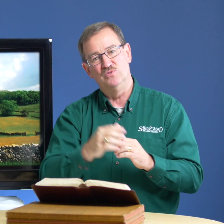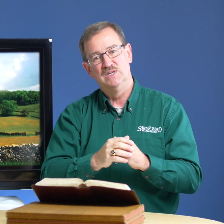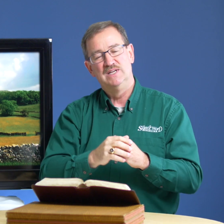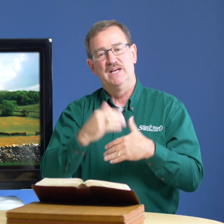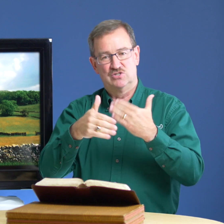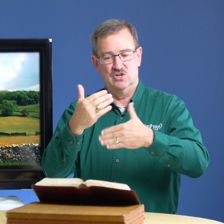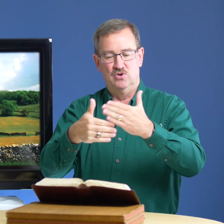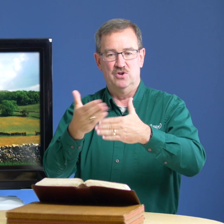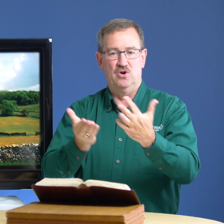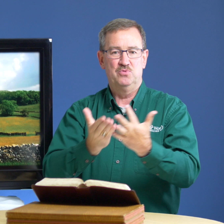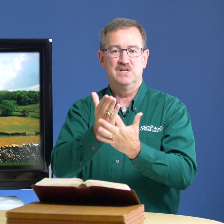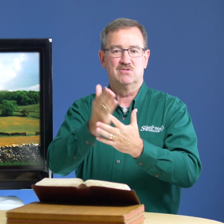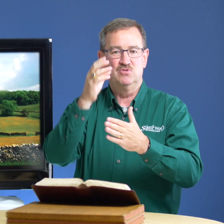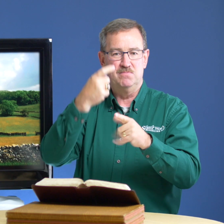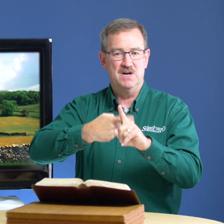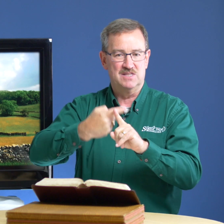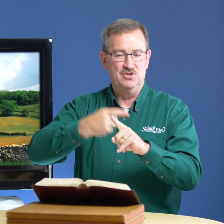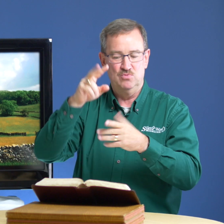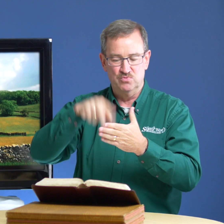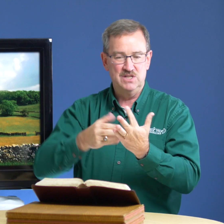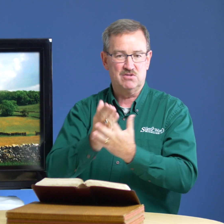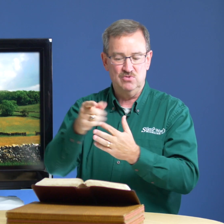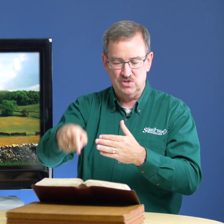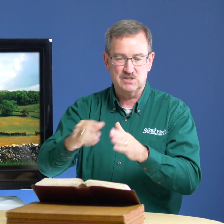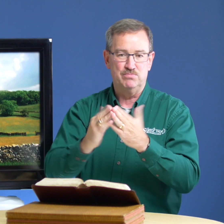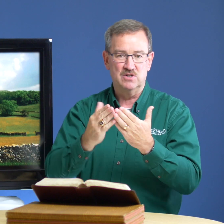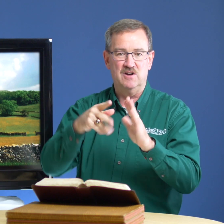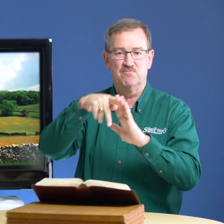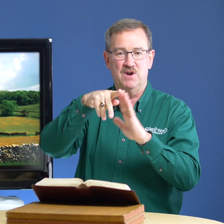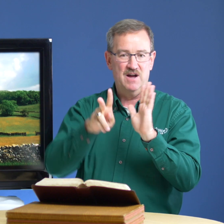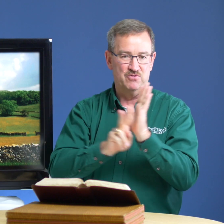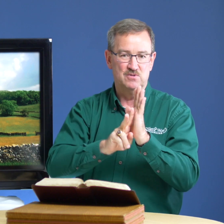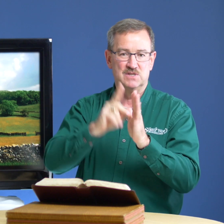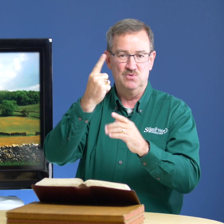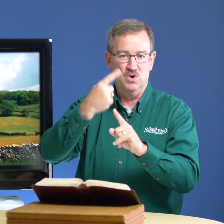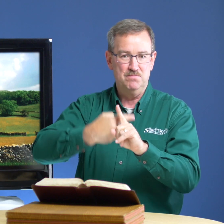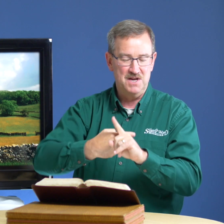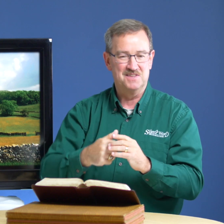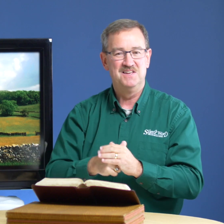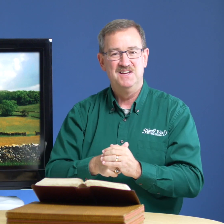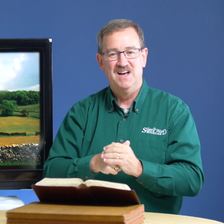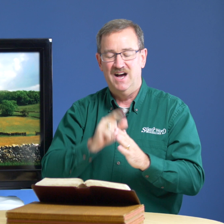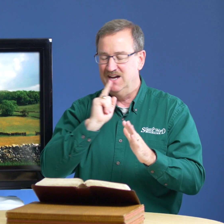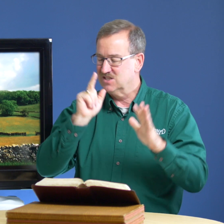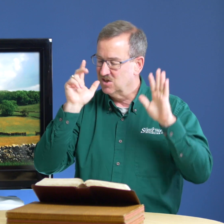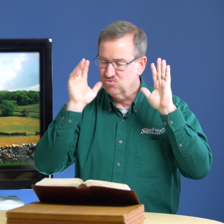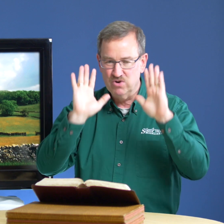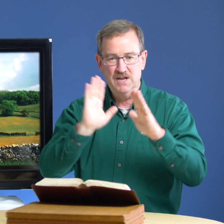and so on all the way through the month and you will read through this book of proverbs in one month it's a great